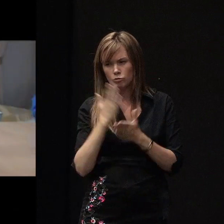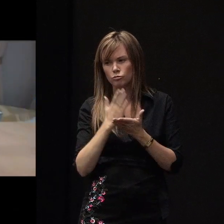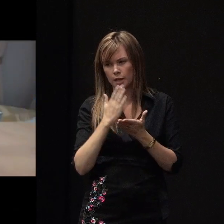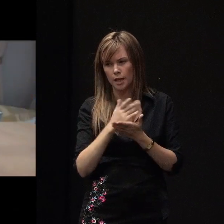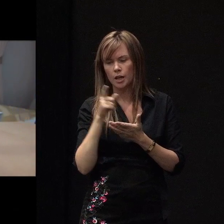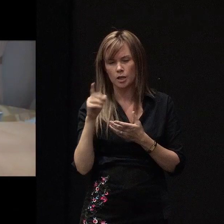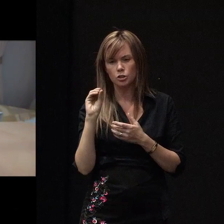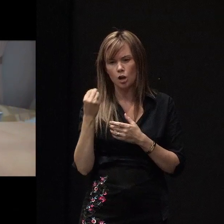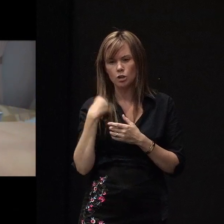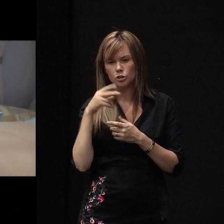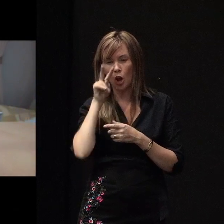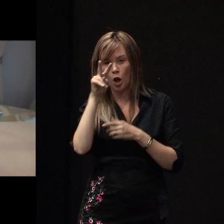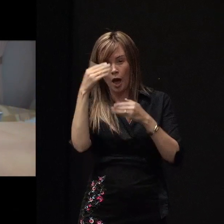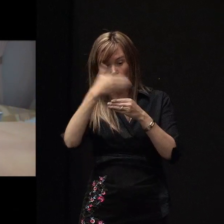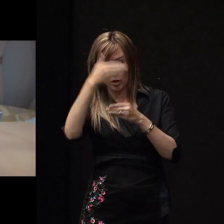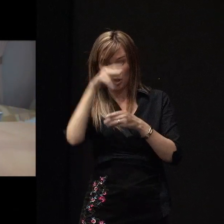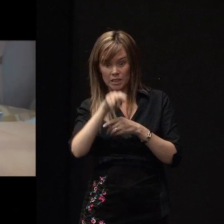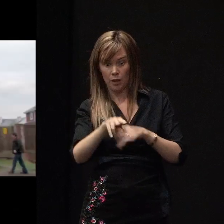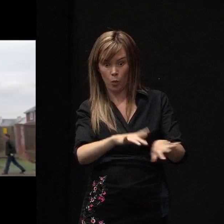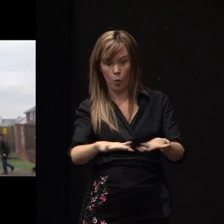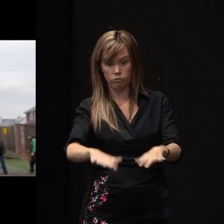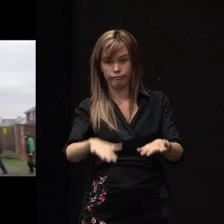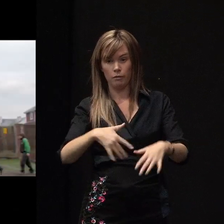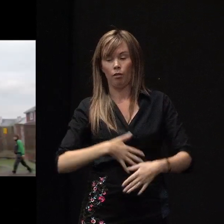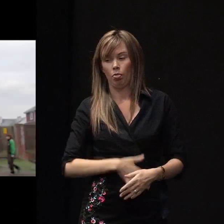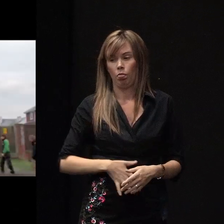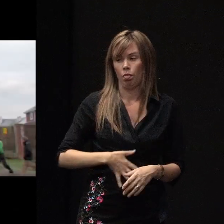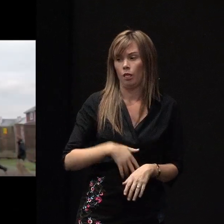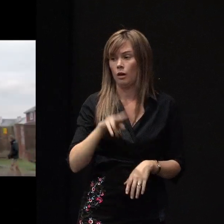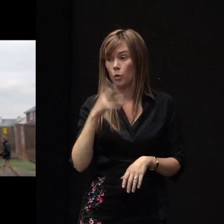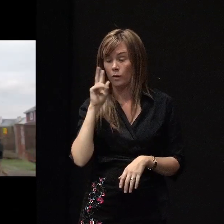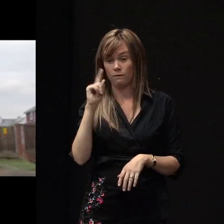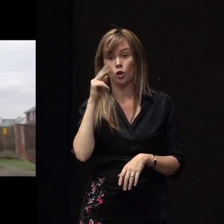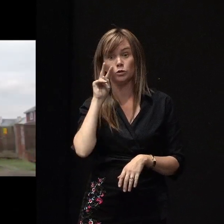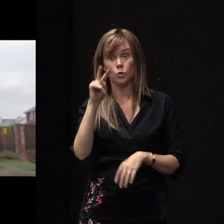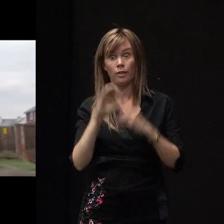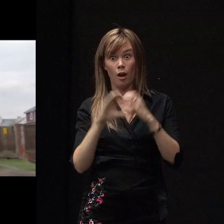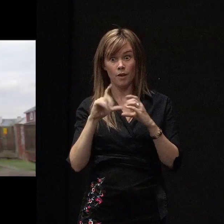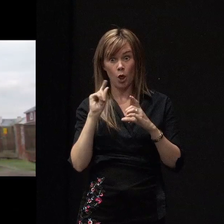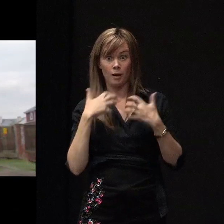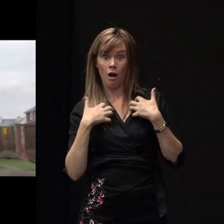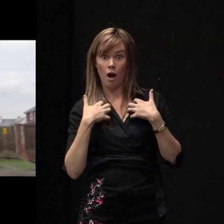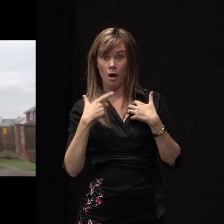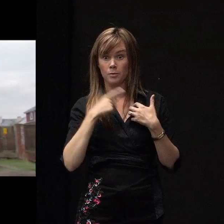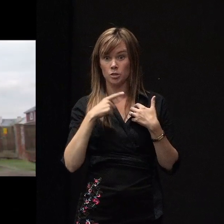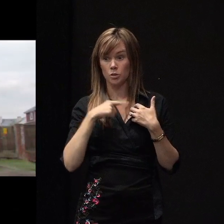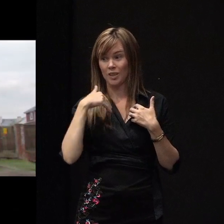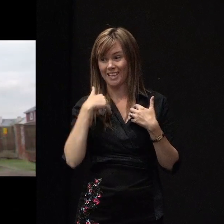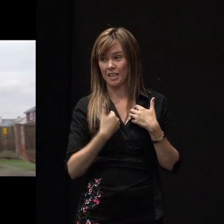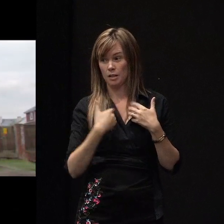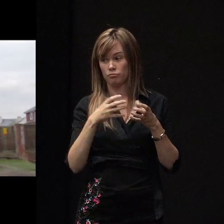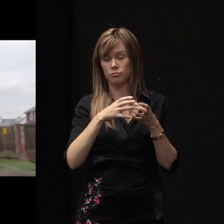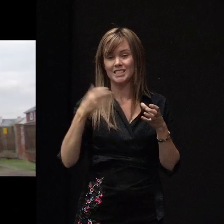up looking out the window, watching the waters, feeling quite sick. Initially, when we first saw this caravan, we were quite excited, because we needed a six berth, because of having five of us.